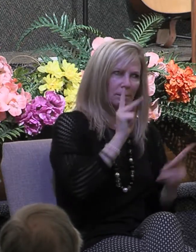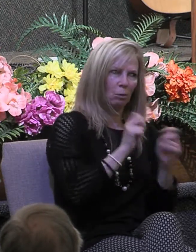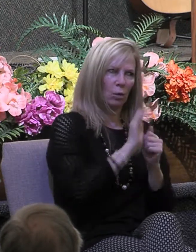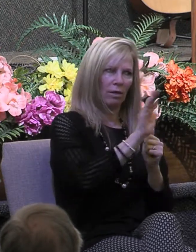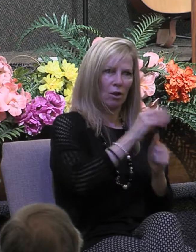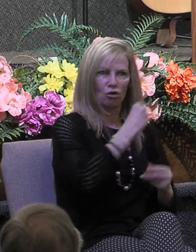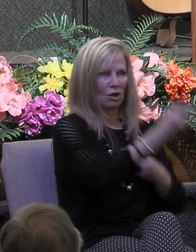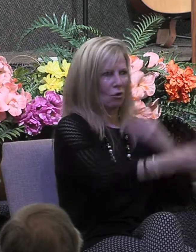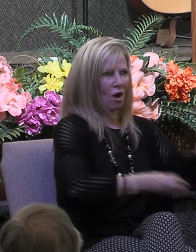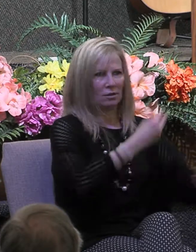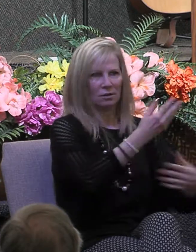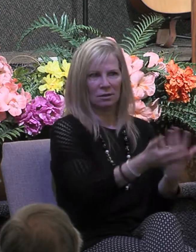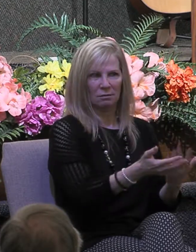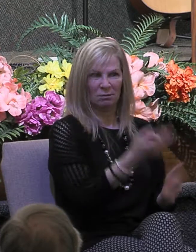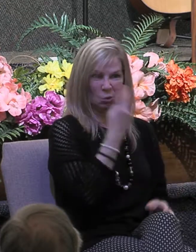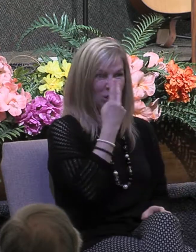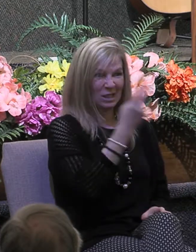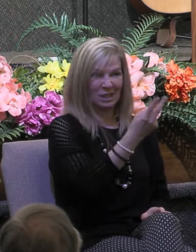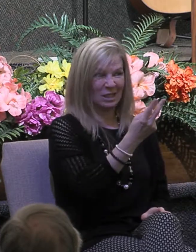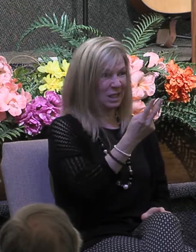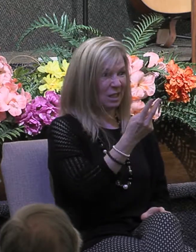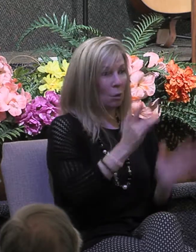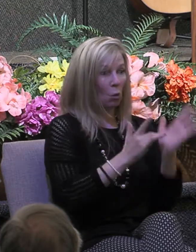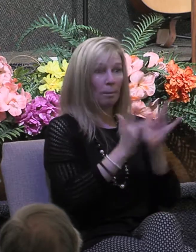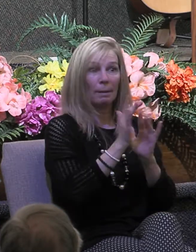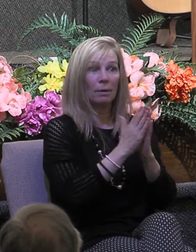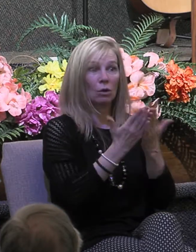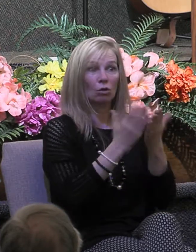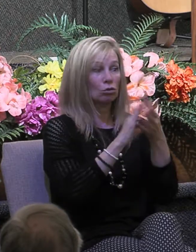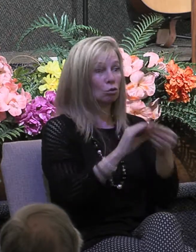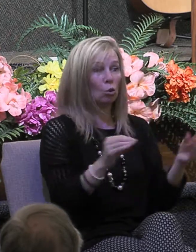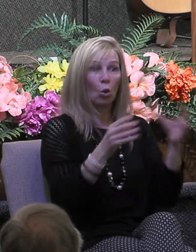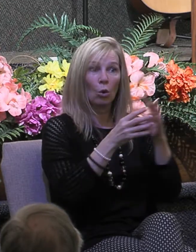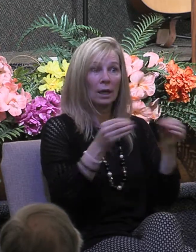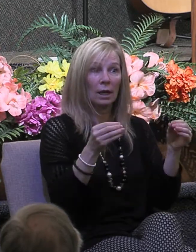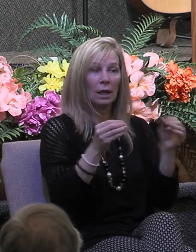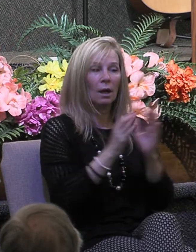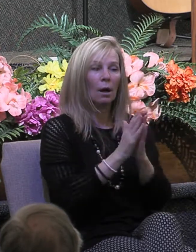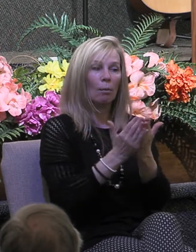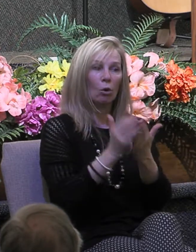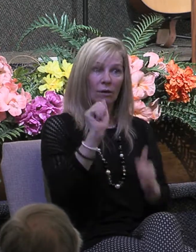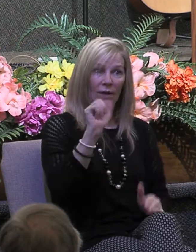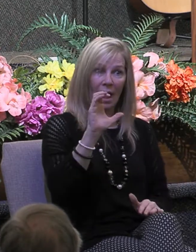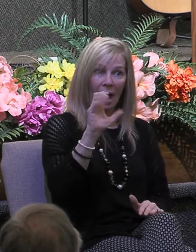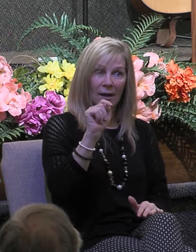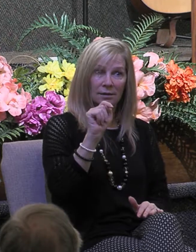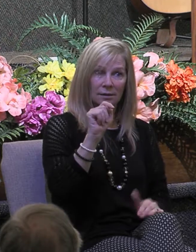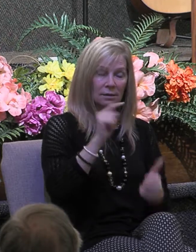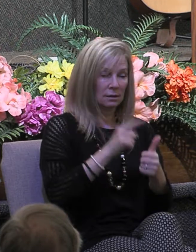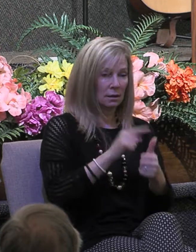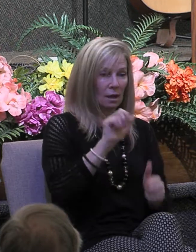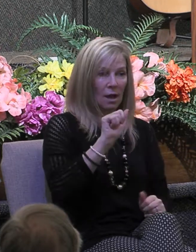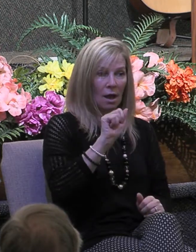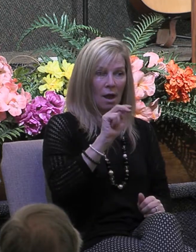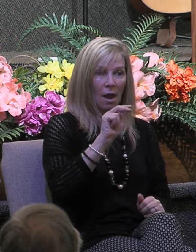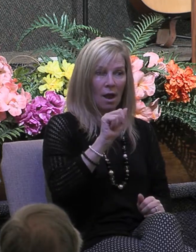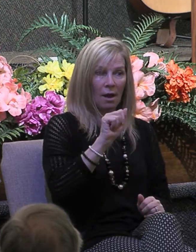clearly by the way illustrated in the biblical story from the book of Acts of Ananias and his wife Sapphira